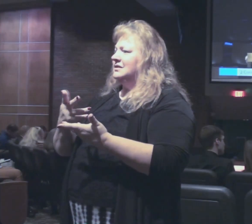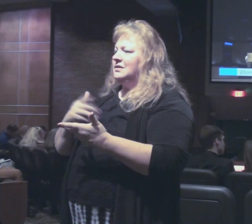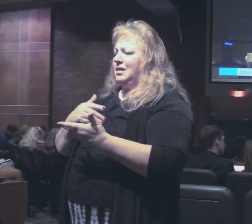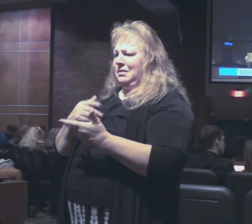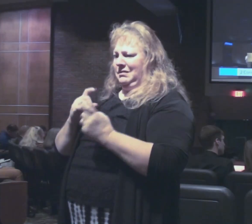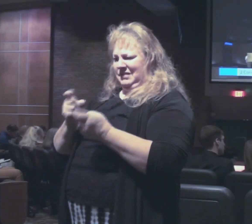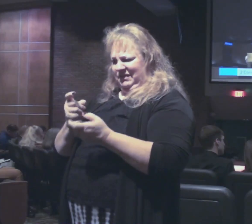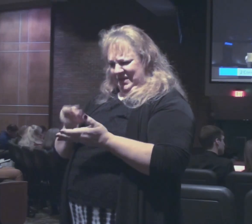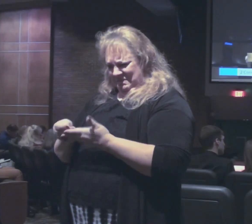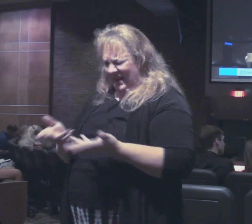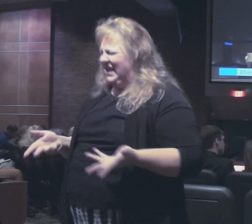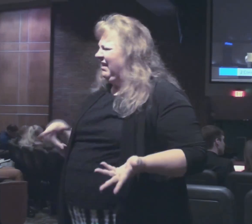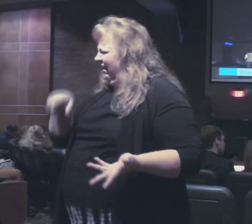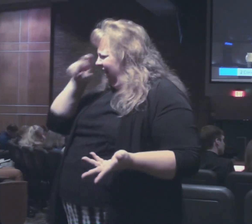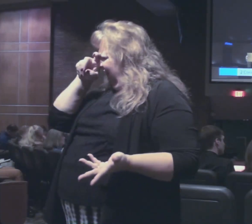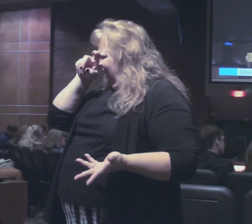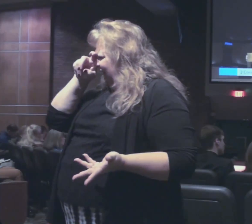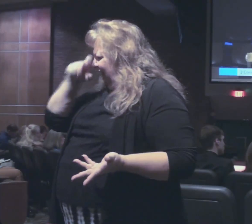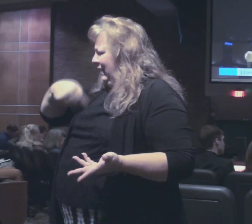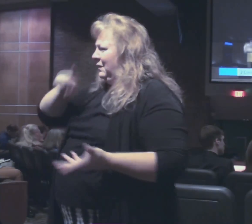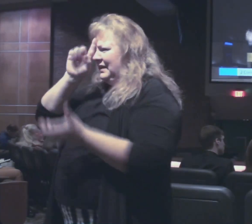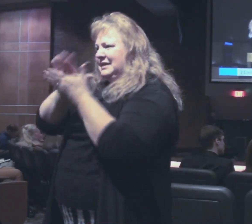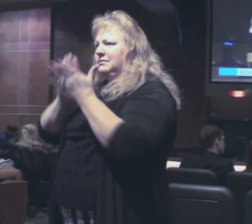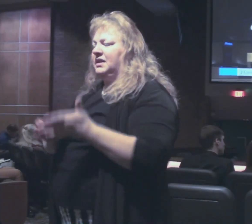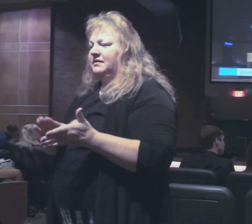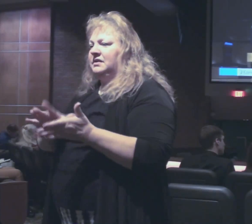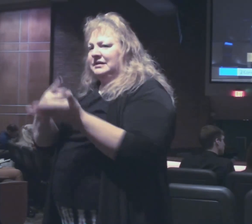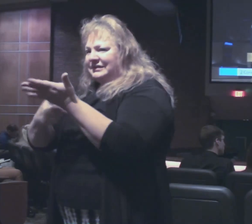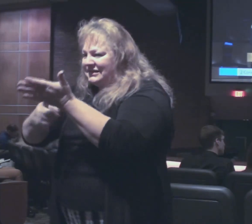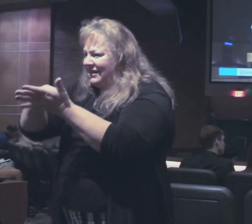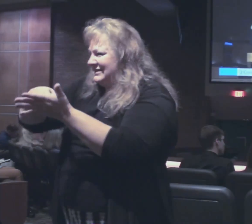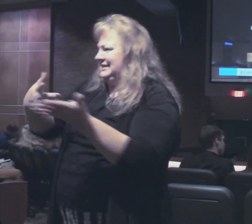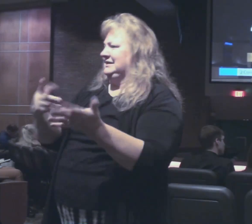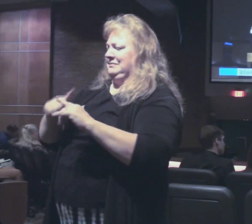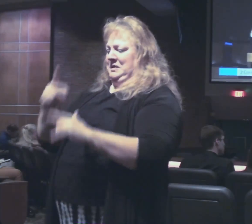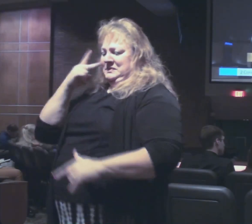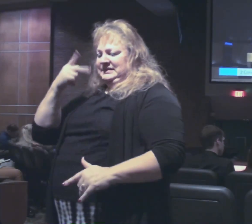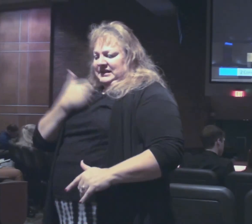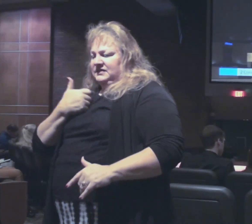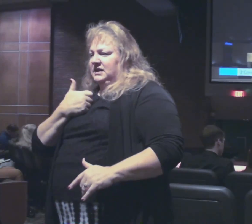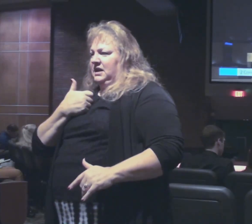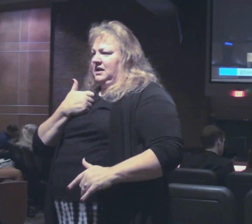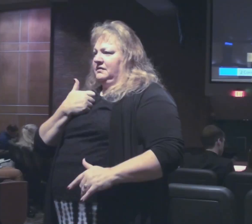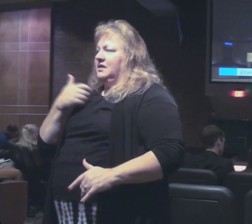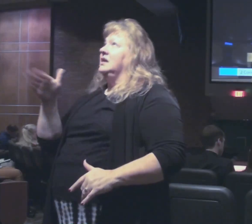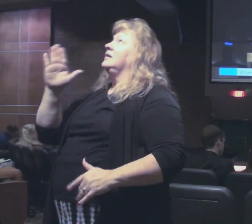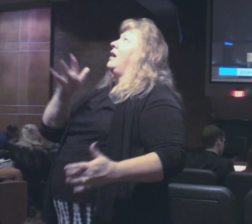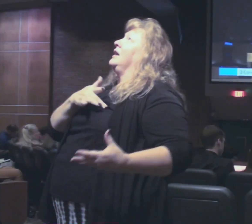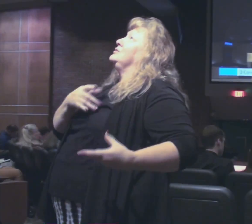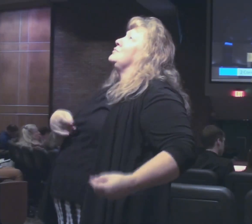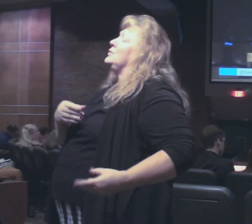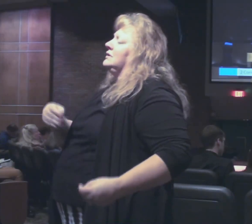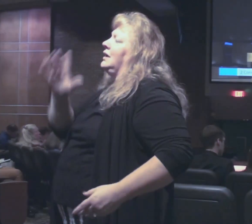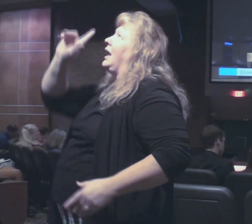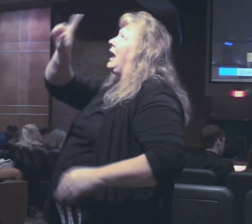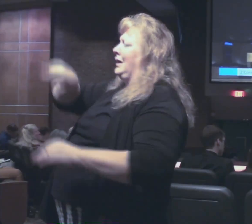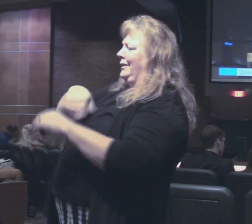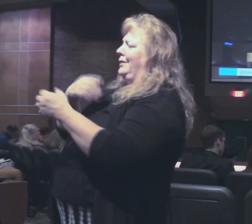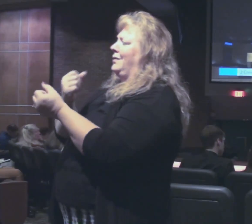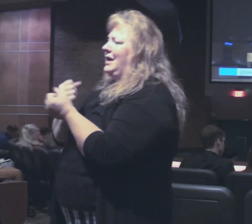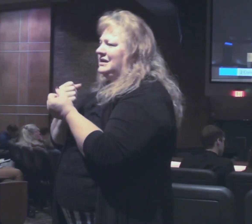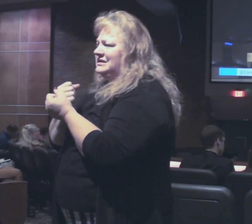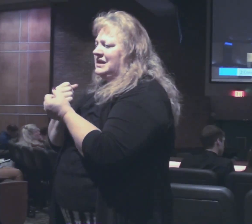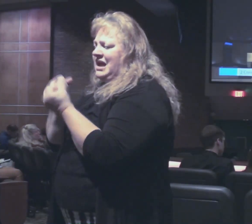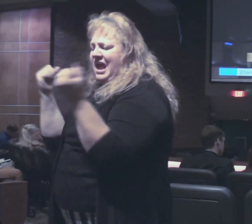giving money you know we believers keep talking about this but we see ourselves immersed in God's grace and